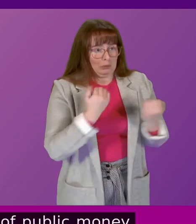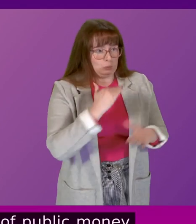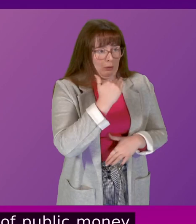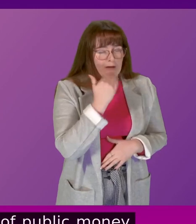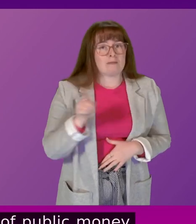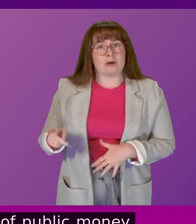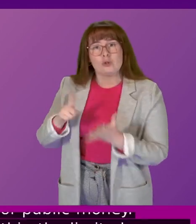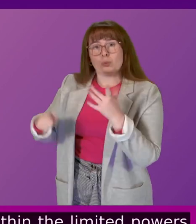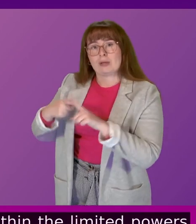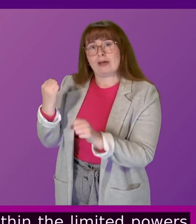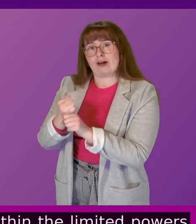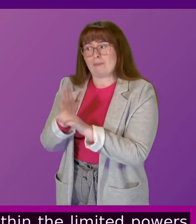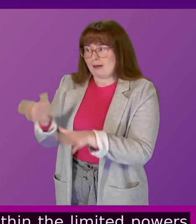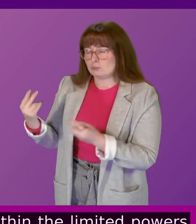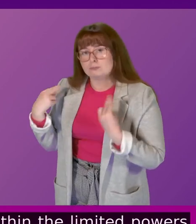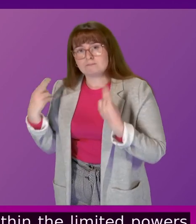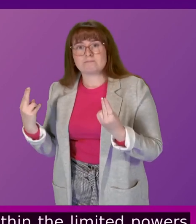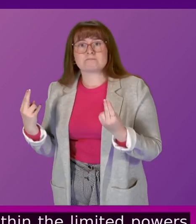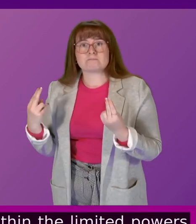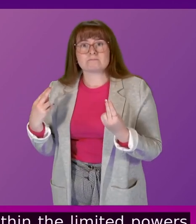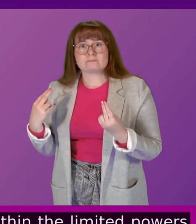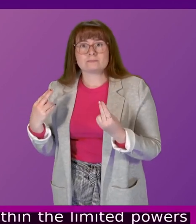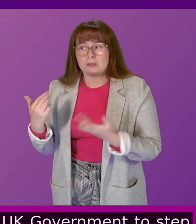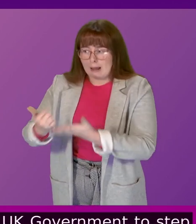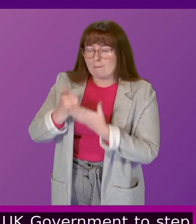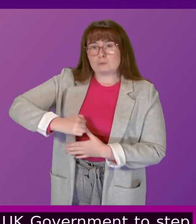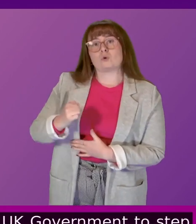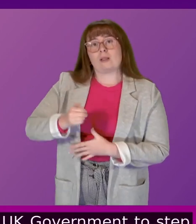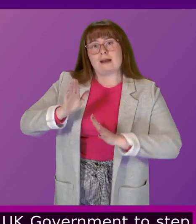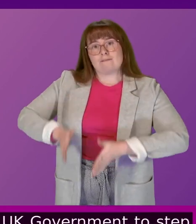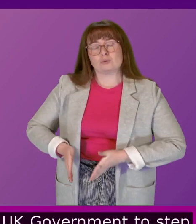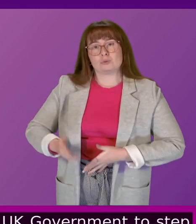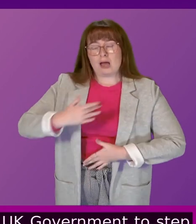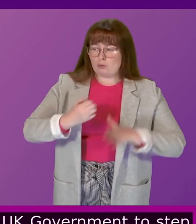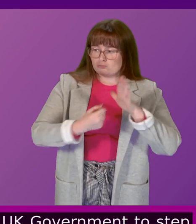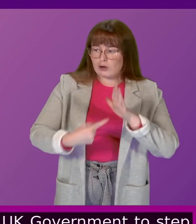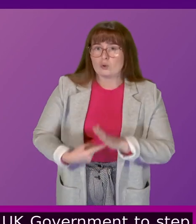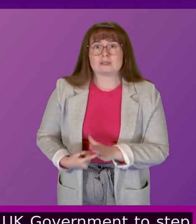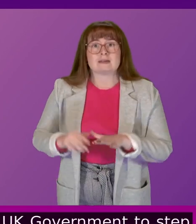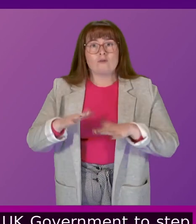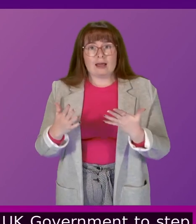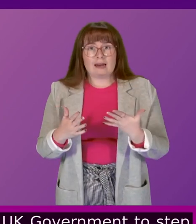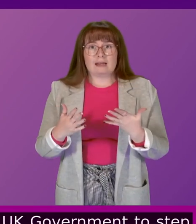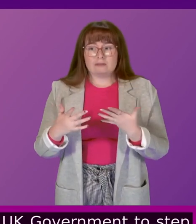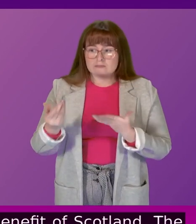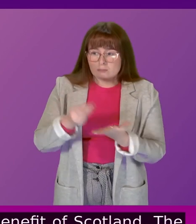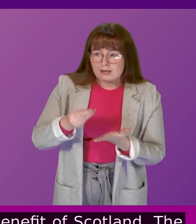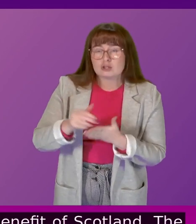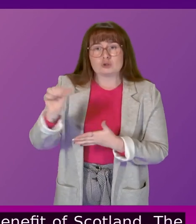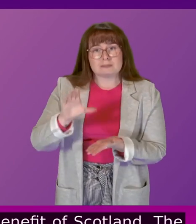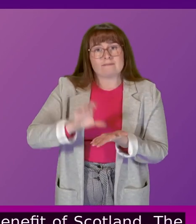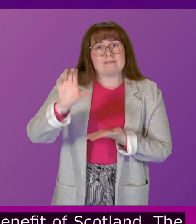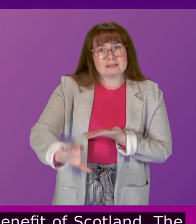need the UK Government to step up and use its powers for the benefit of Scotland. The priority for any fiscal headroom should be investment